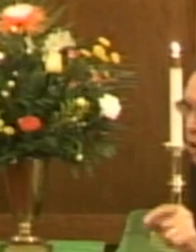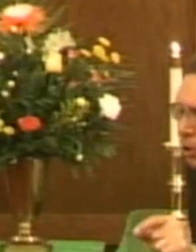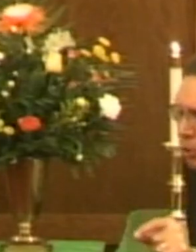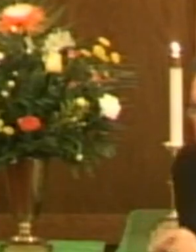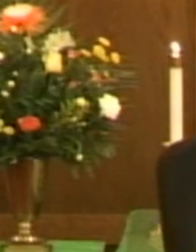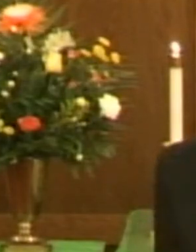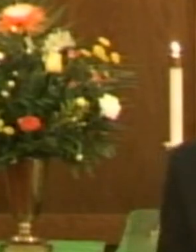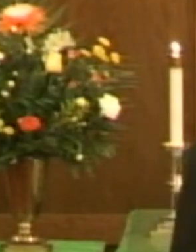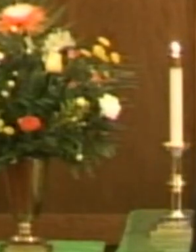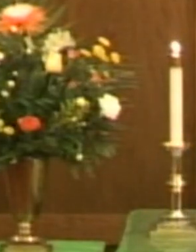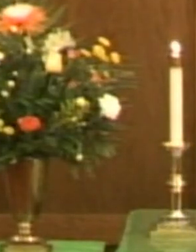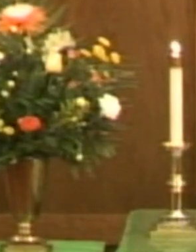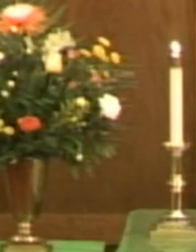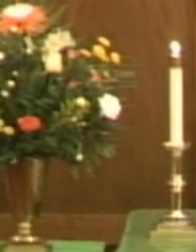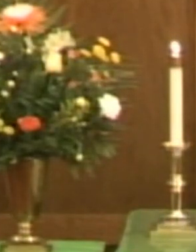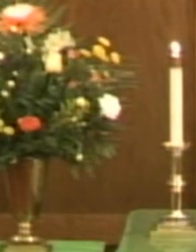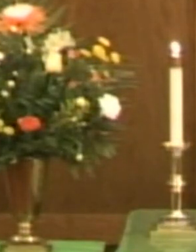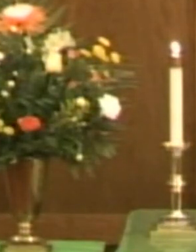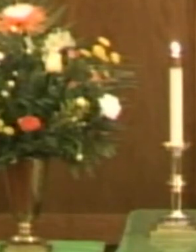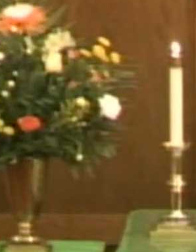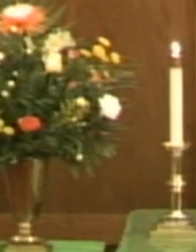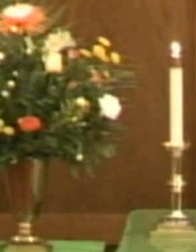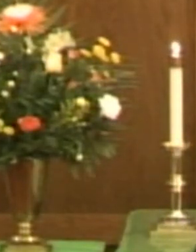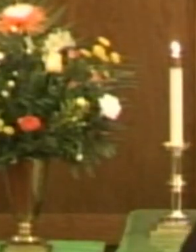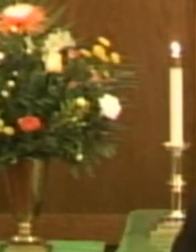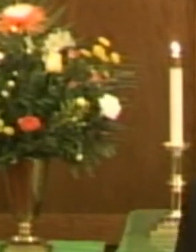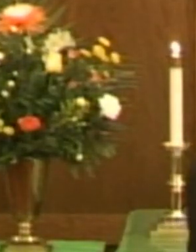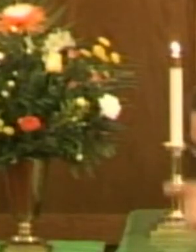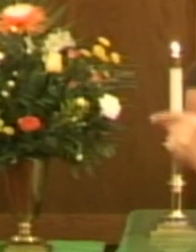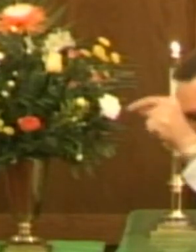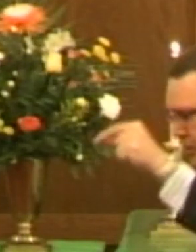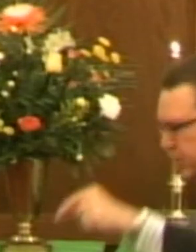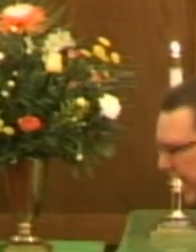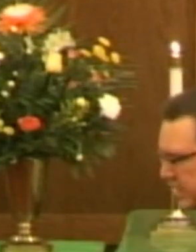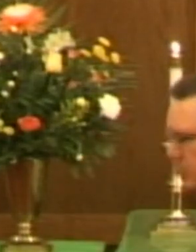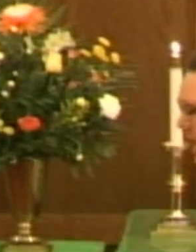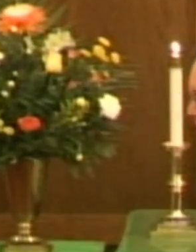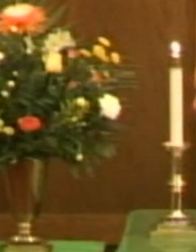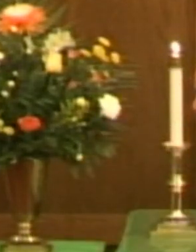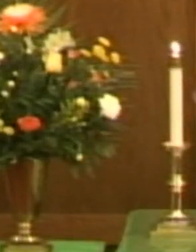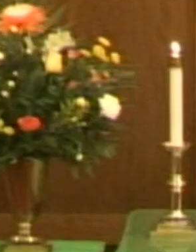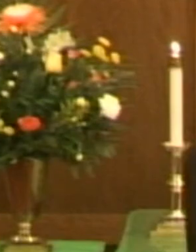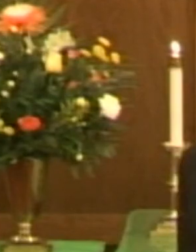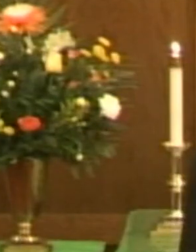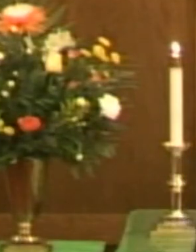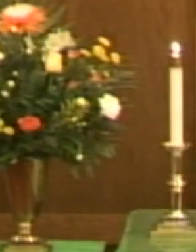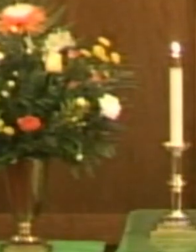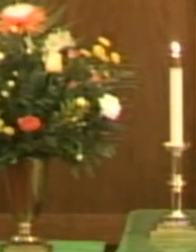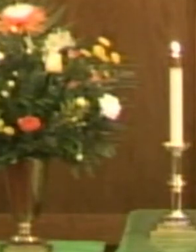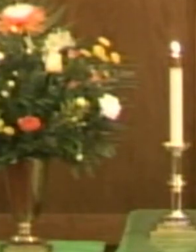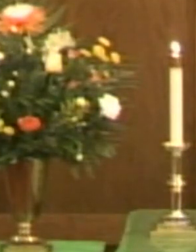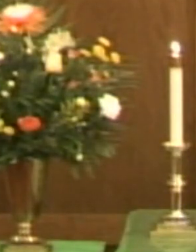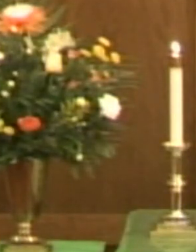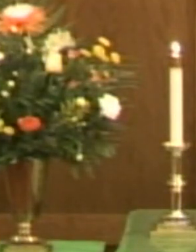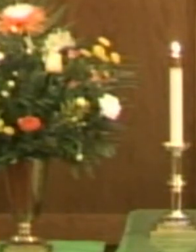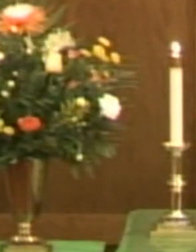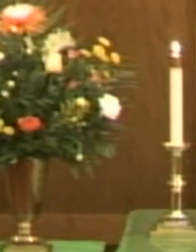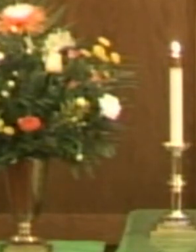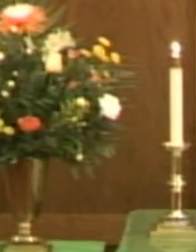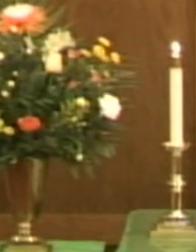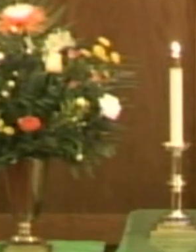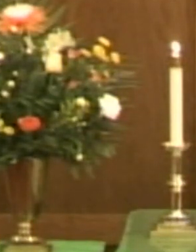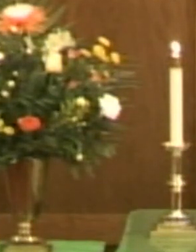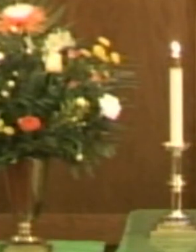for you the fact that as Fred's wife walked in and changed his experience, when you walk through the doorway,